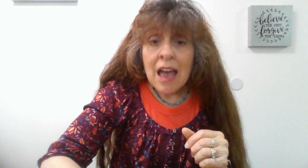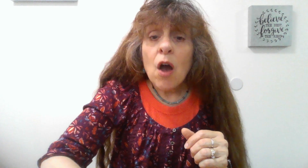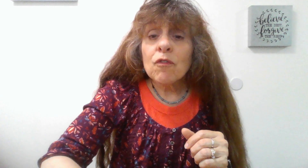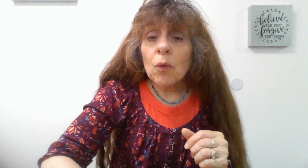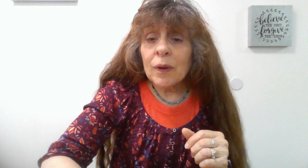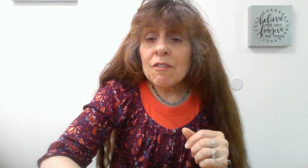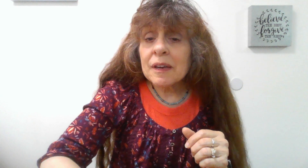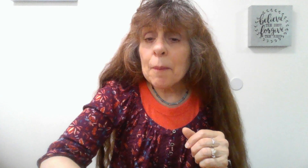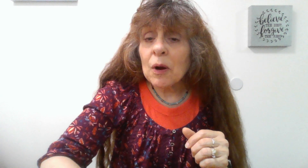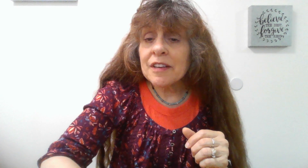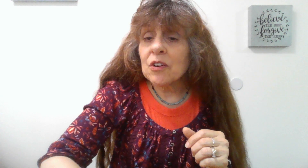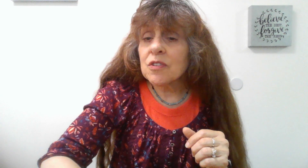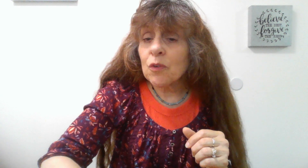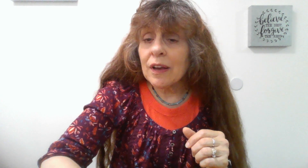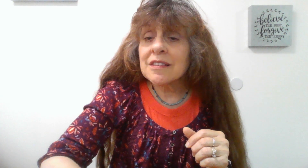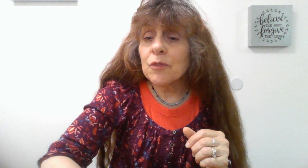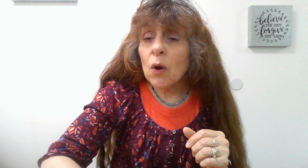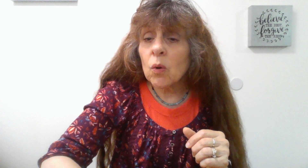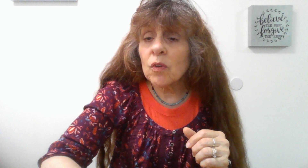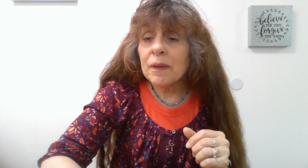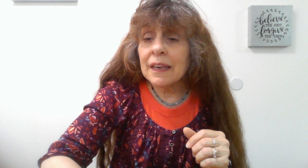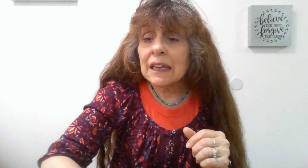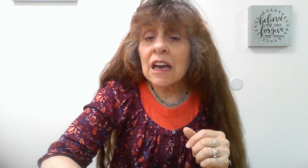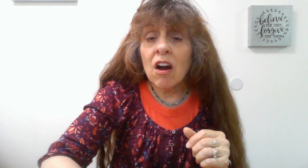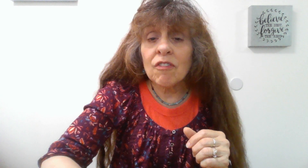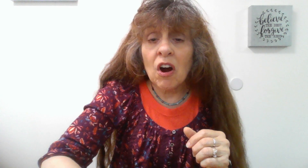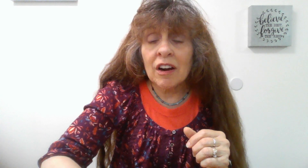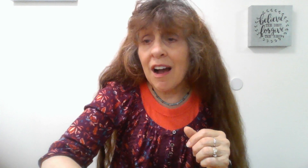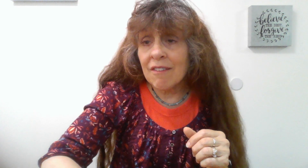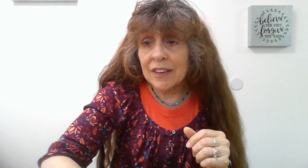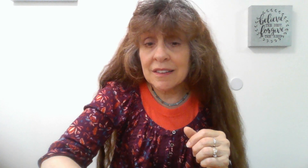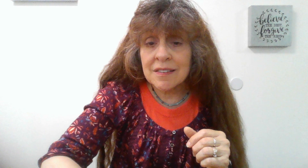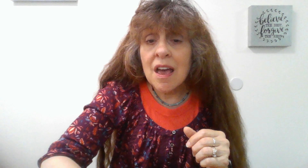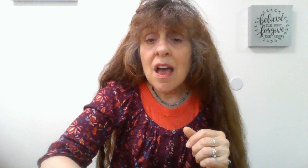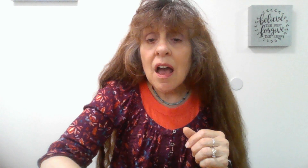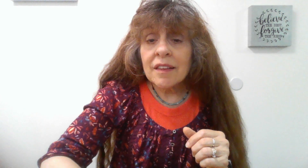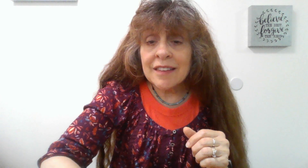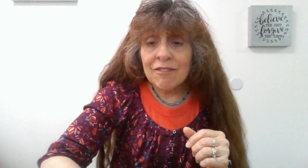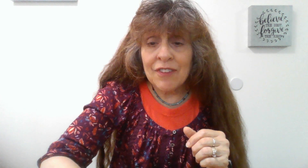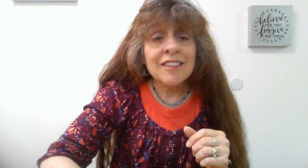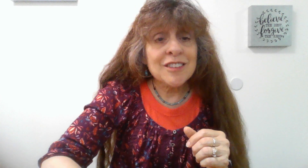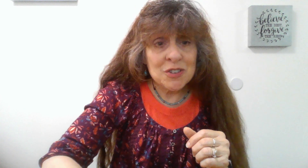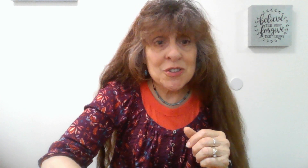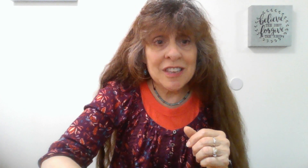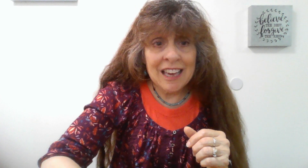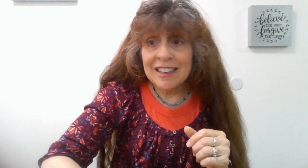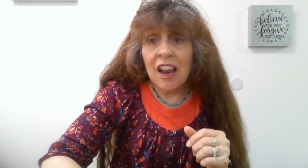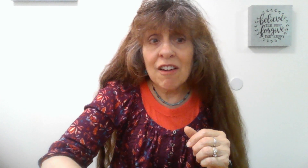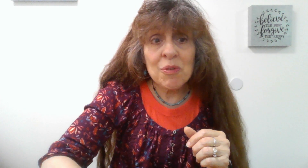for we have become partakers of Christ if we hold the beginning of our confidence steadfast to the end. I love the